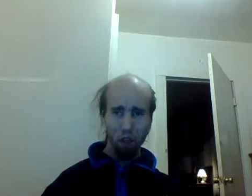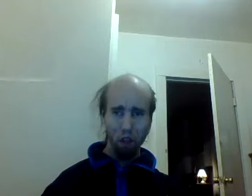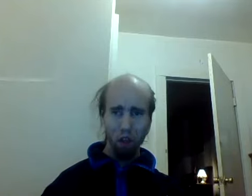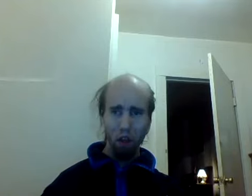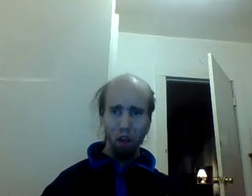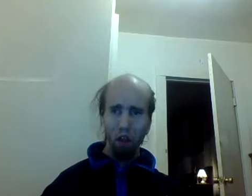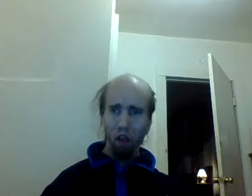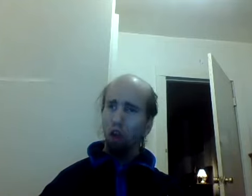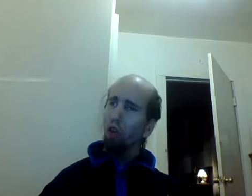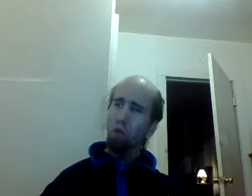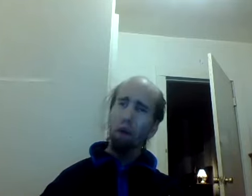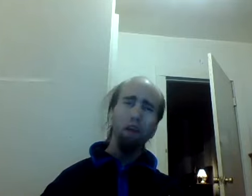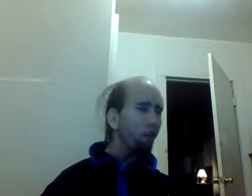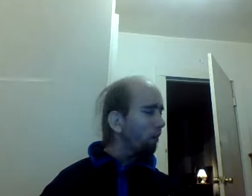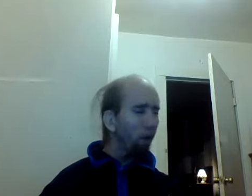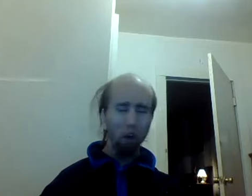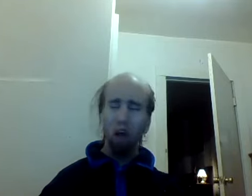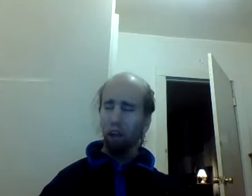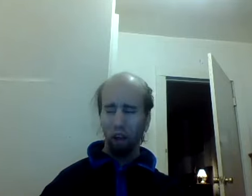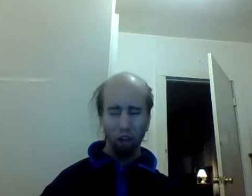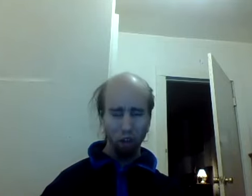to the mainstream you're nothing